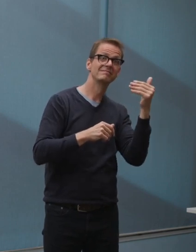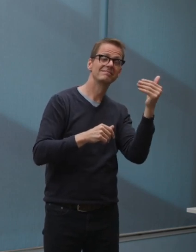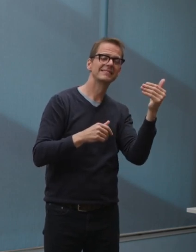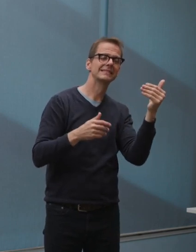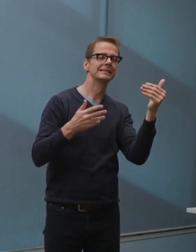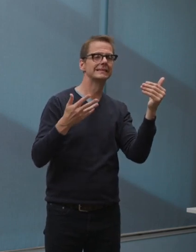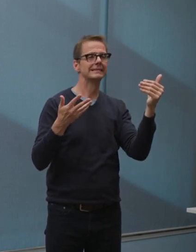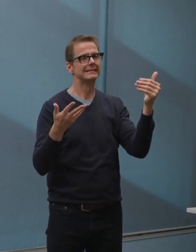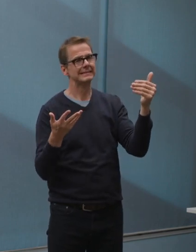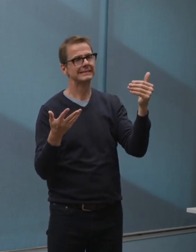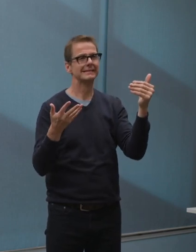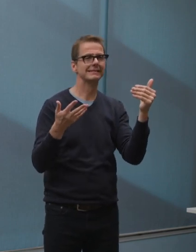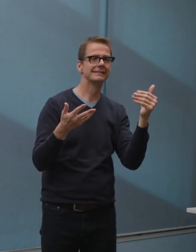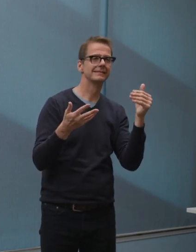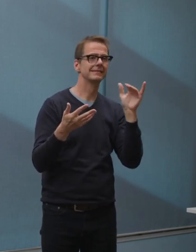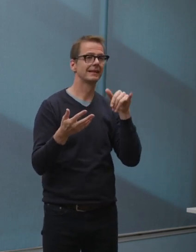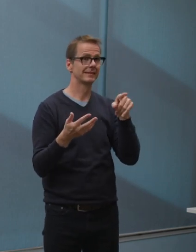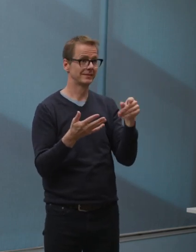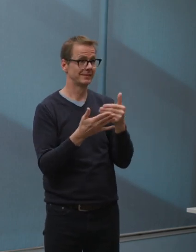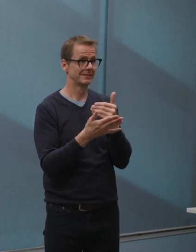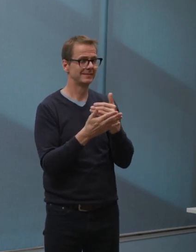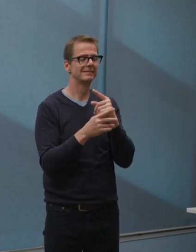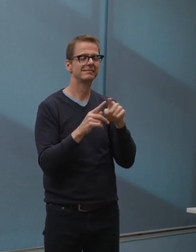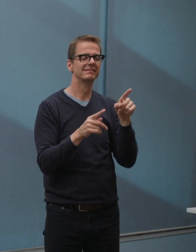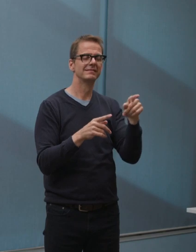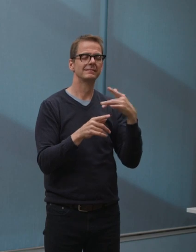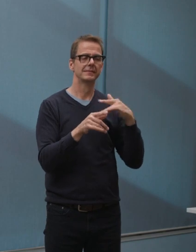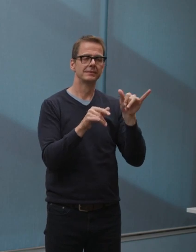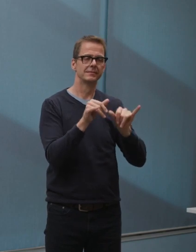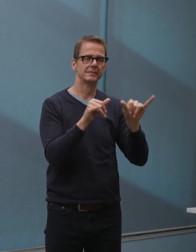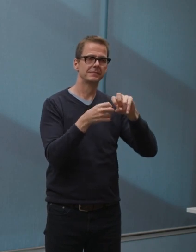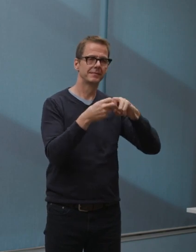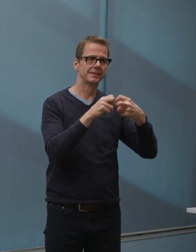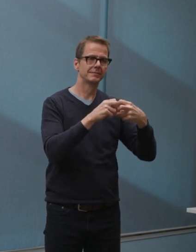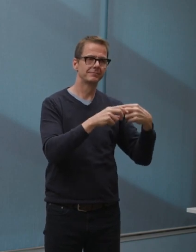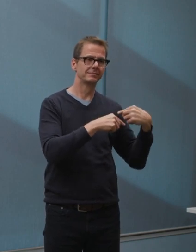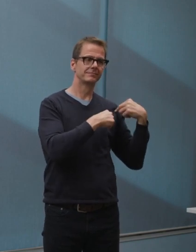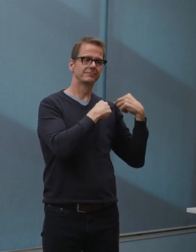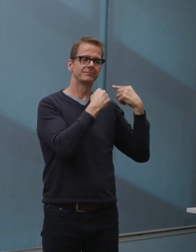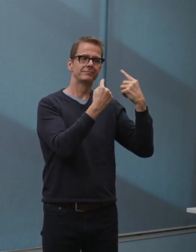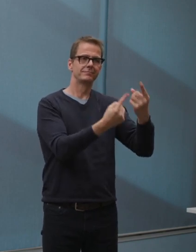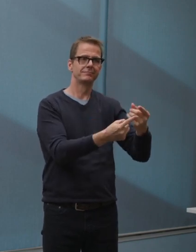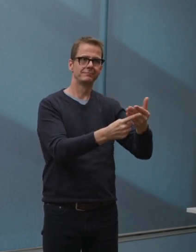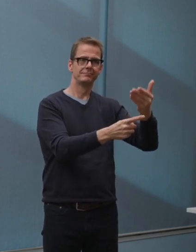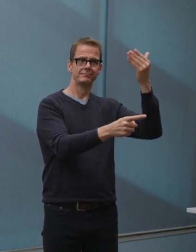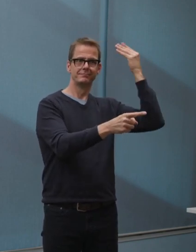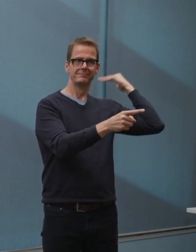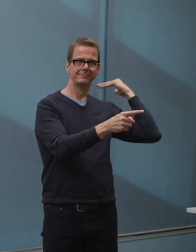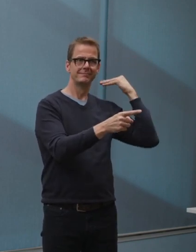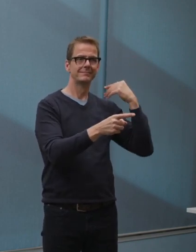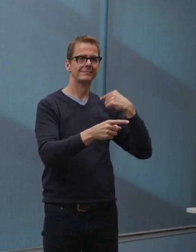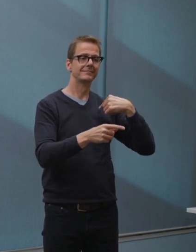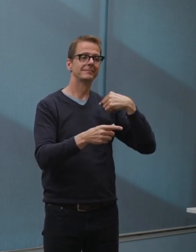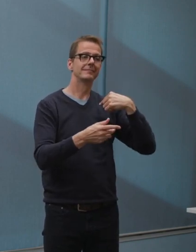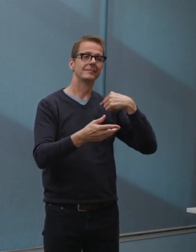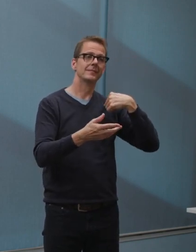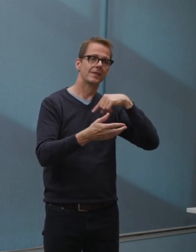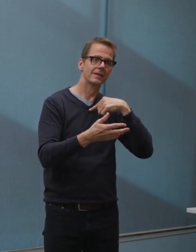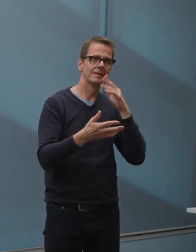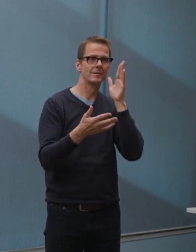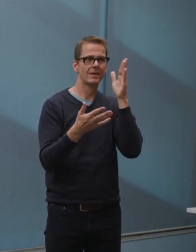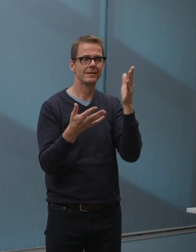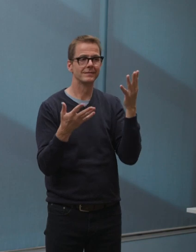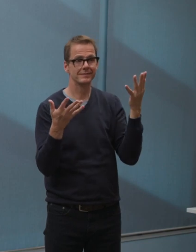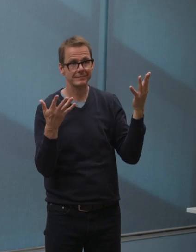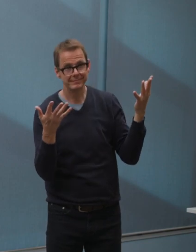relaunch, recover and reimagine puts us in a position where we're making the decision not to open that